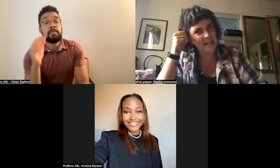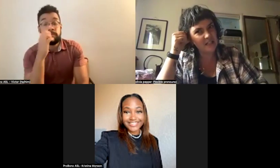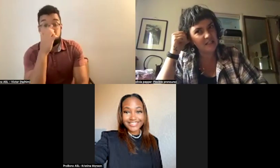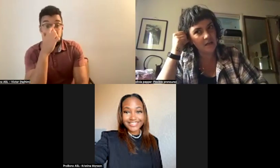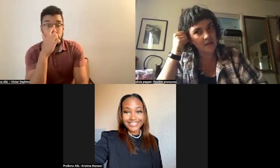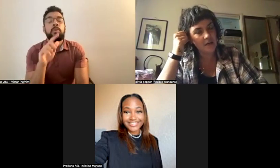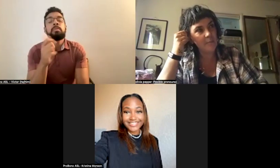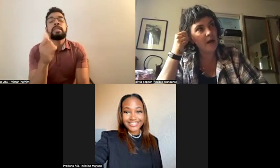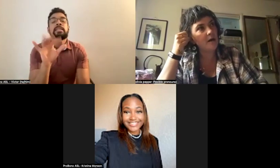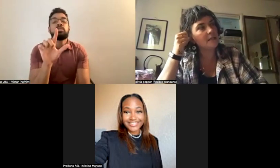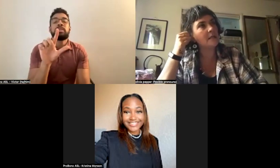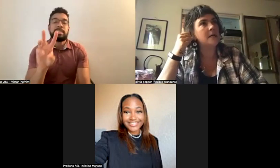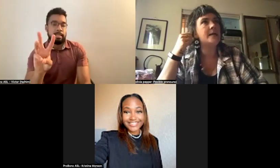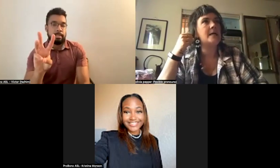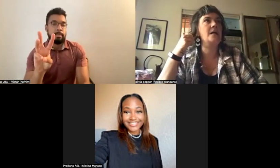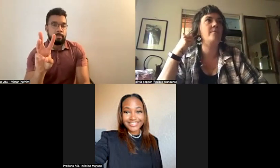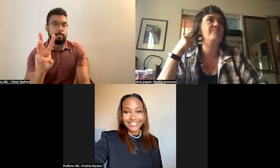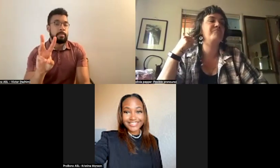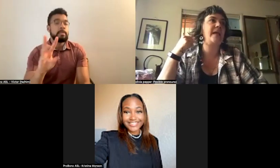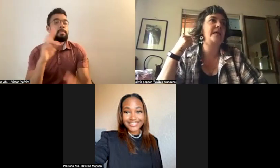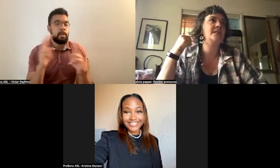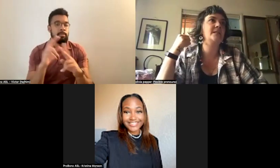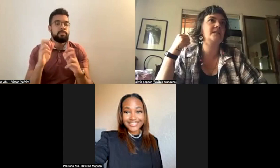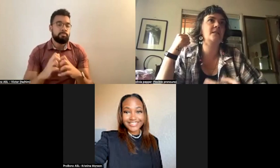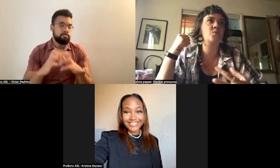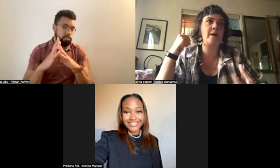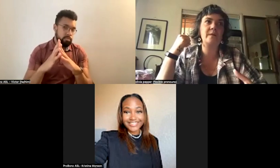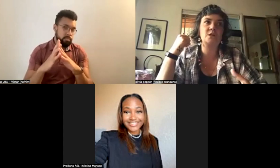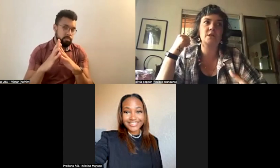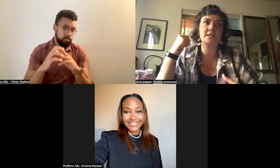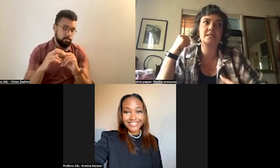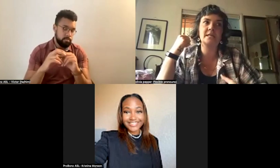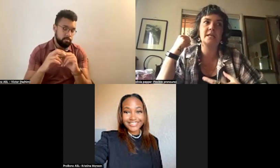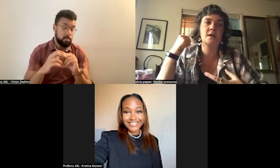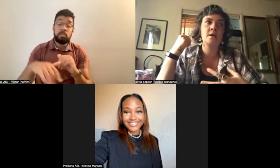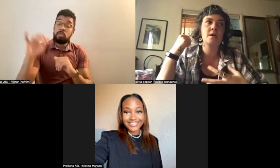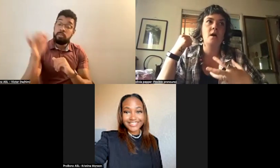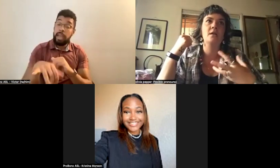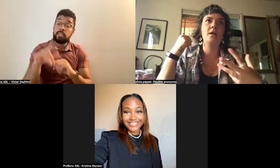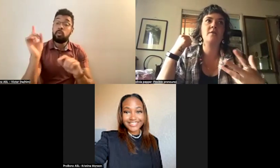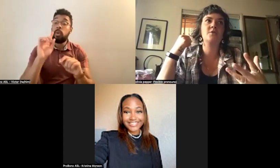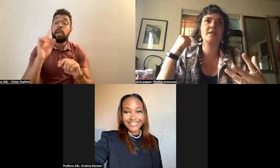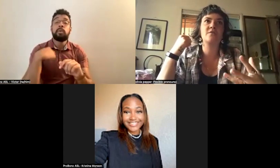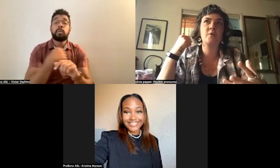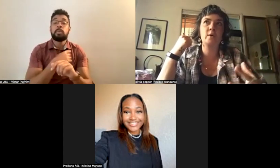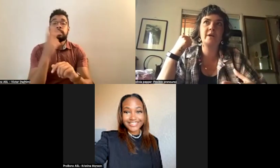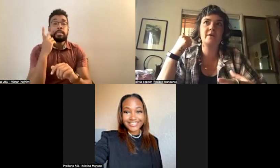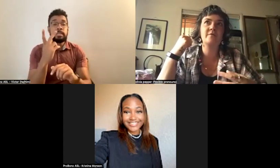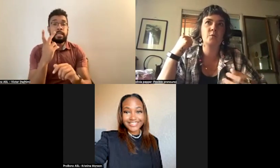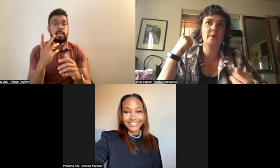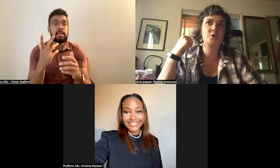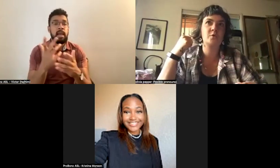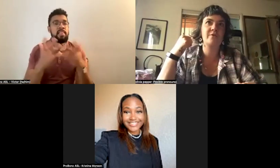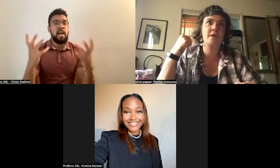in Paris. Um, and this is where we start to see a lot of transformative